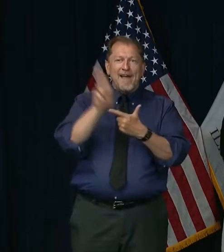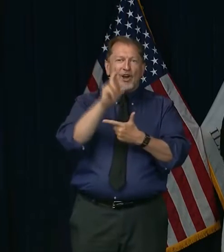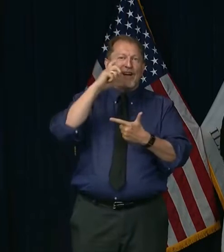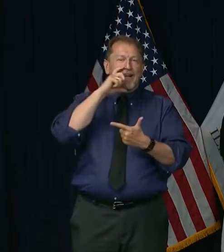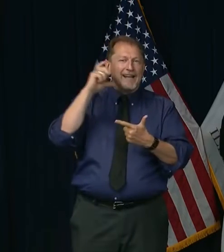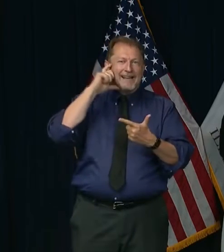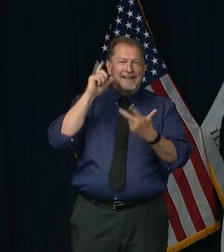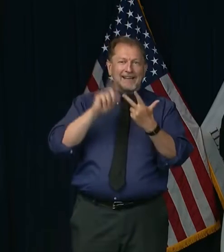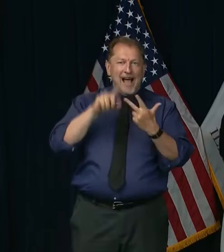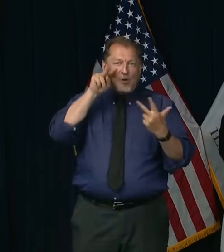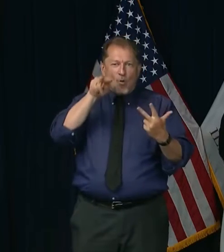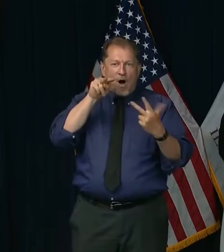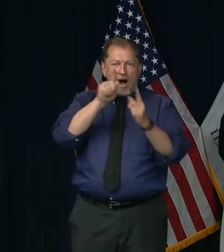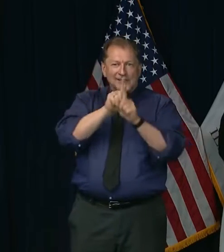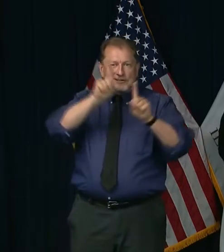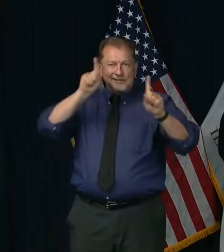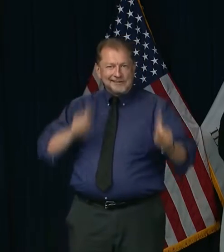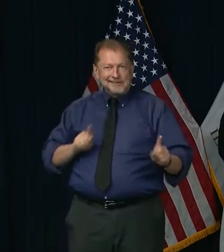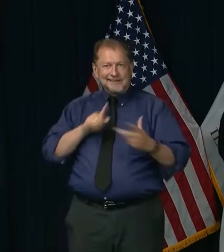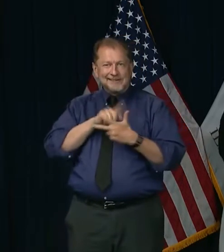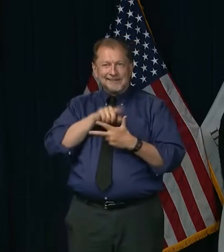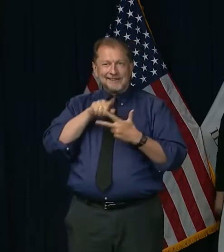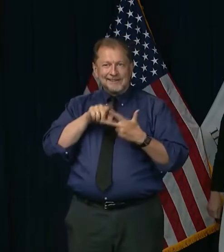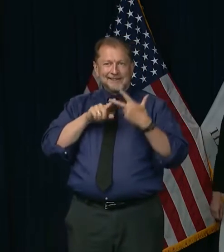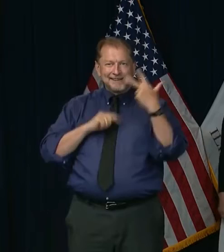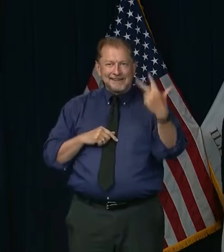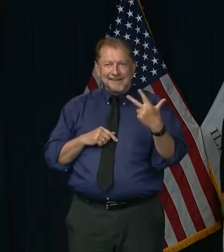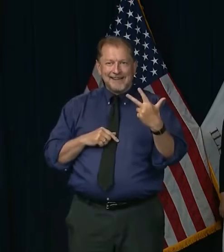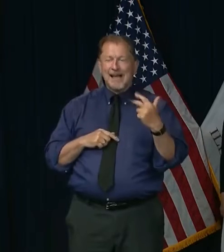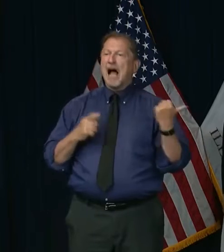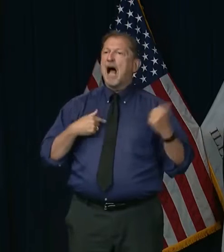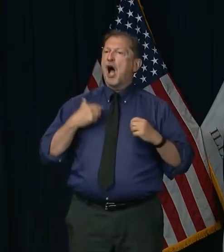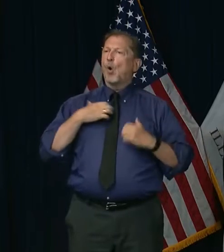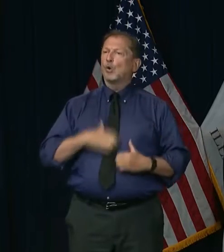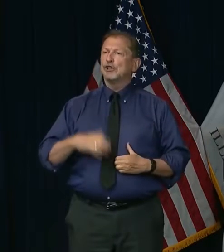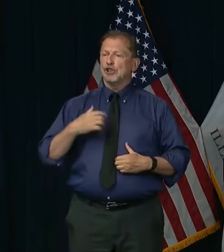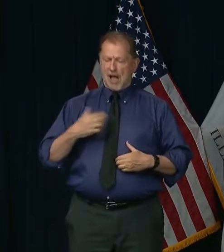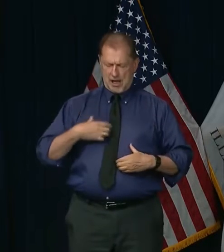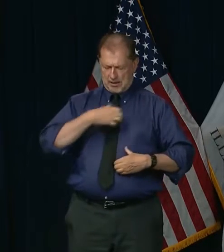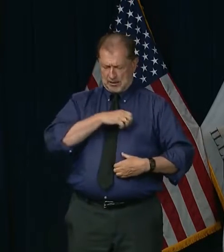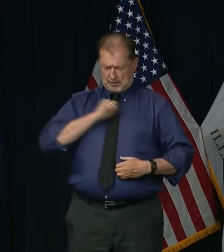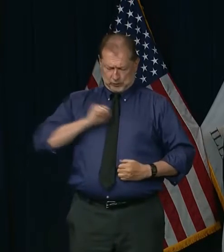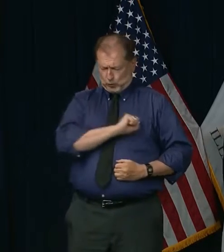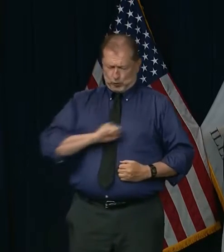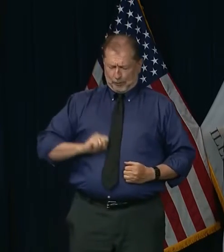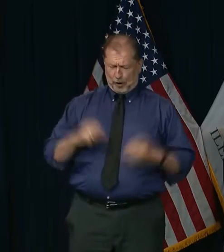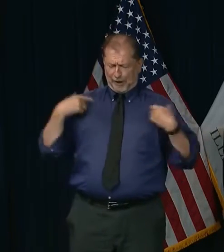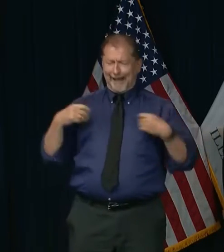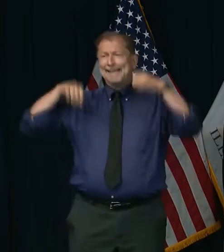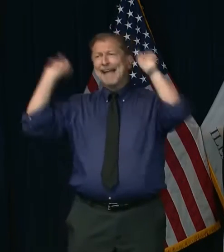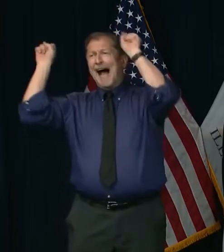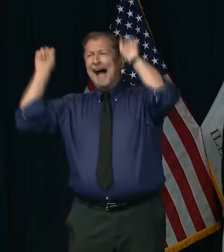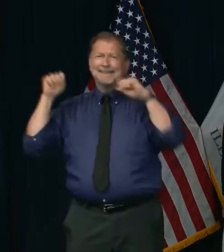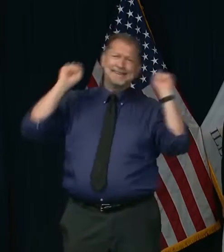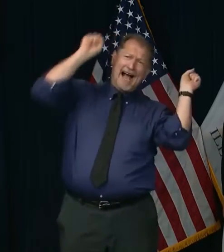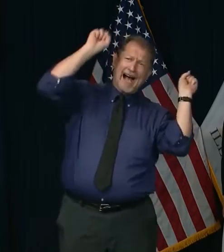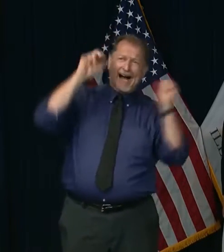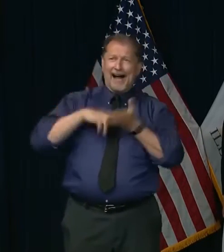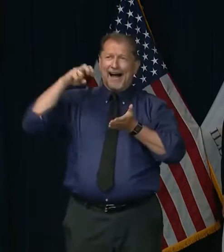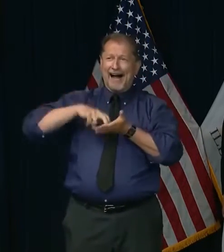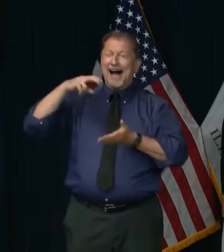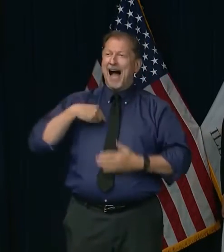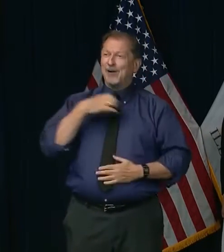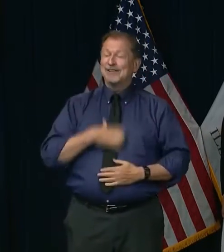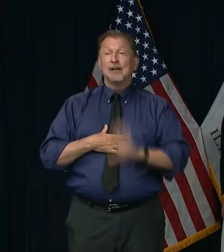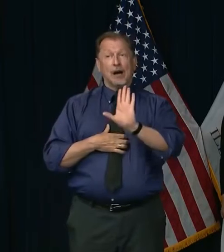watching your distance. Should have worn my cheerleading outfit to celebrate and cheer, but now I want to tell you that